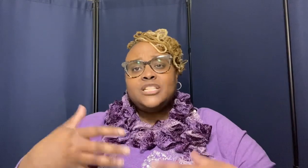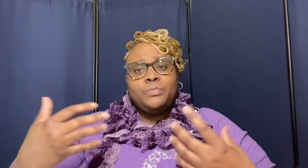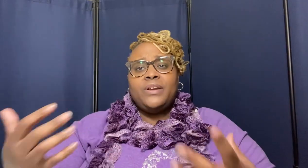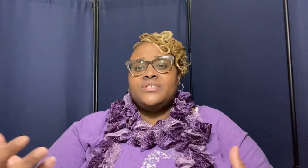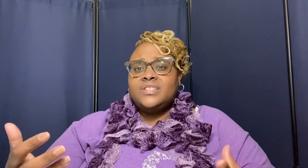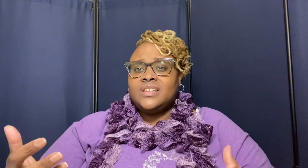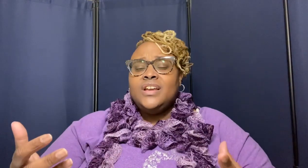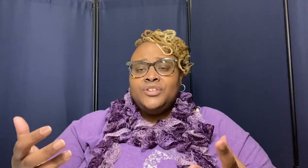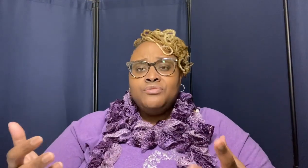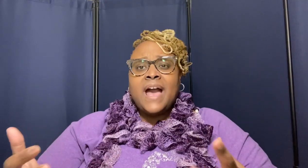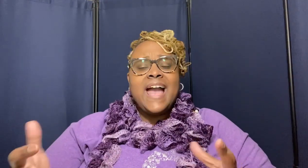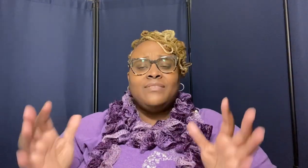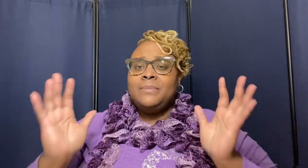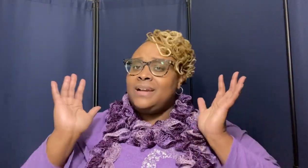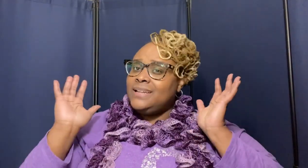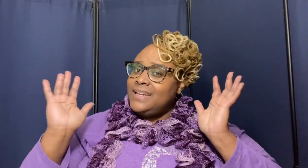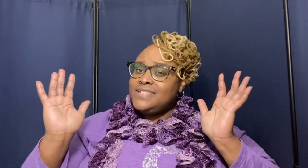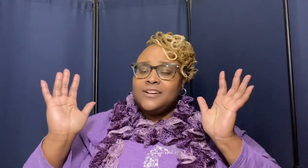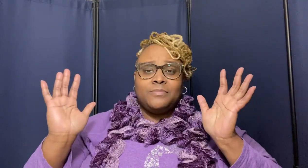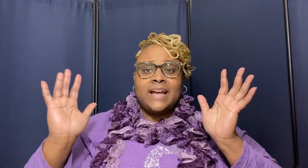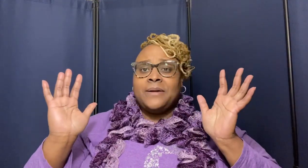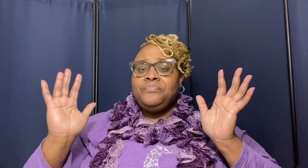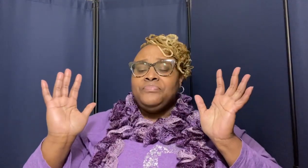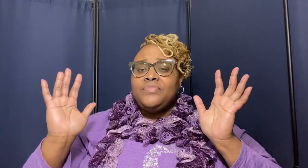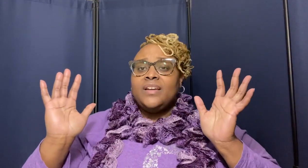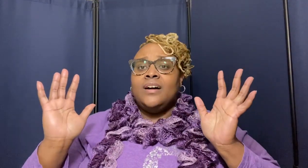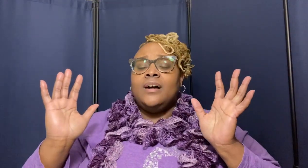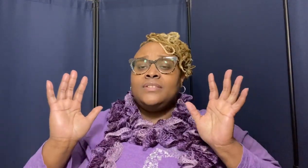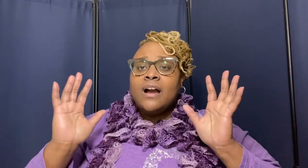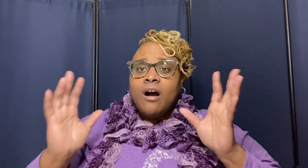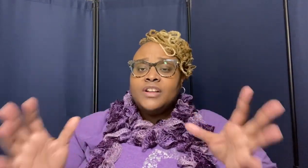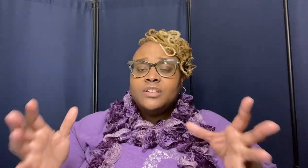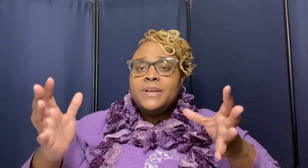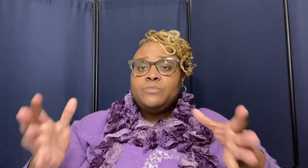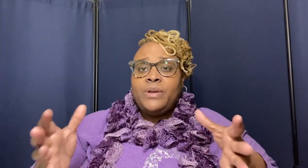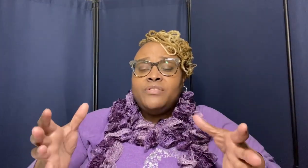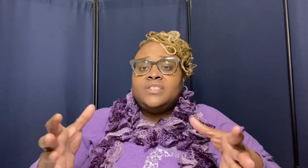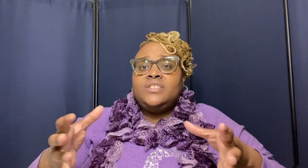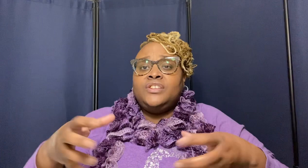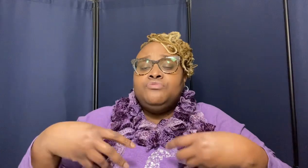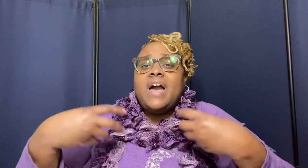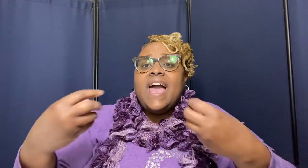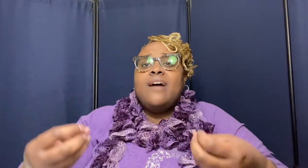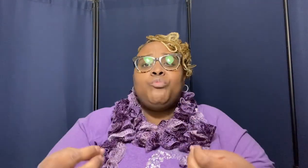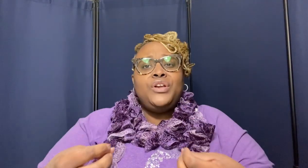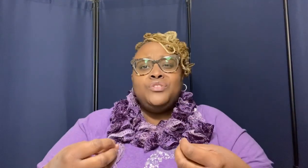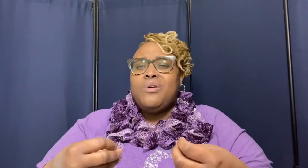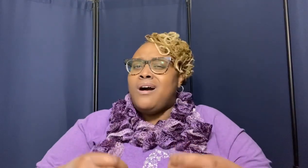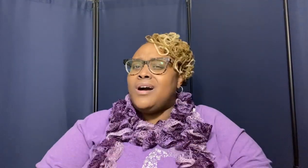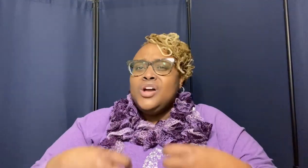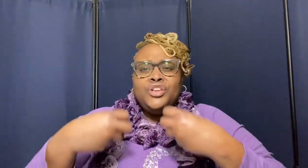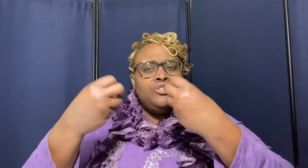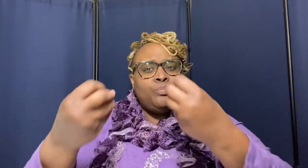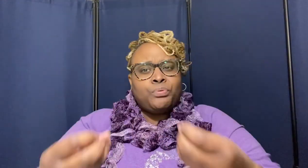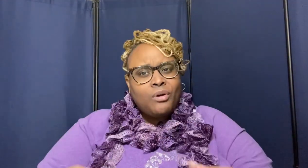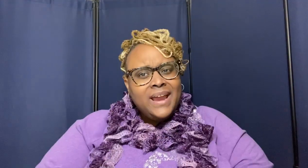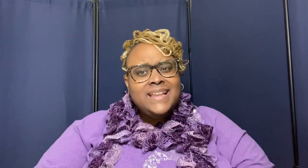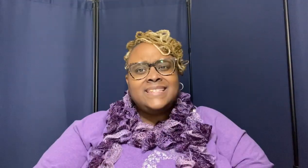experiences you have let me clear this up now uh there are some experiences you have where you are you know praising